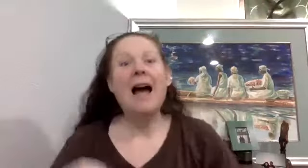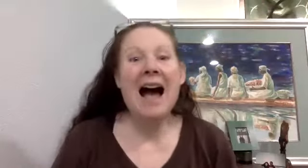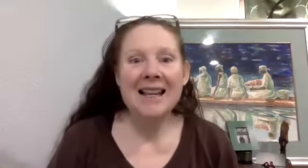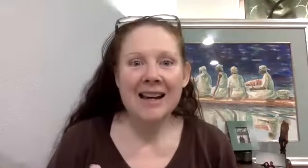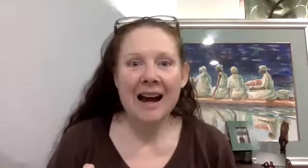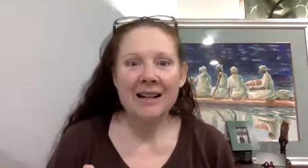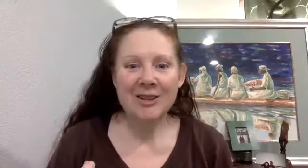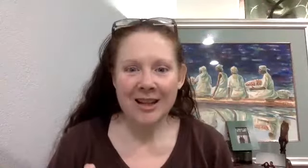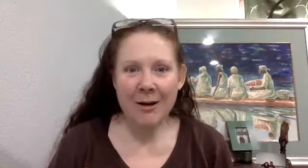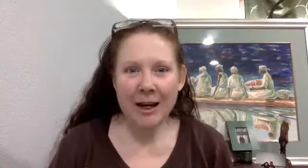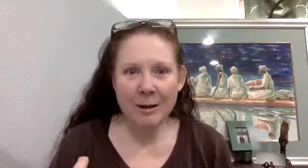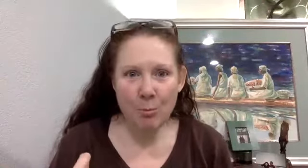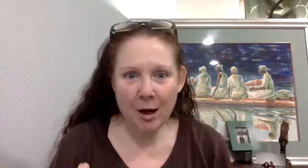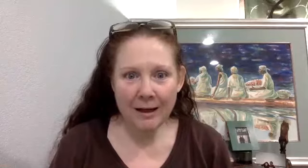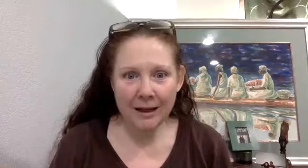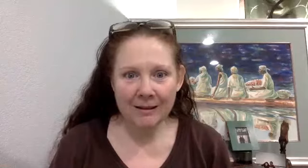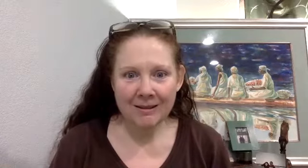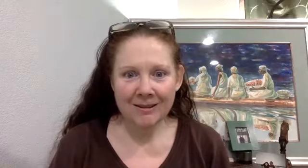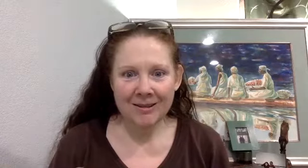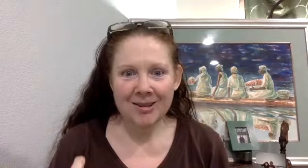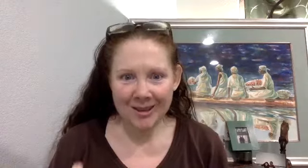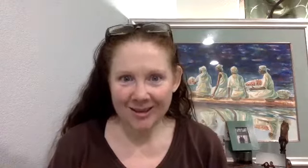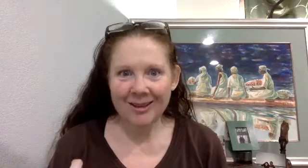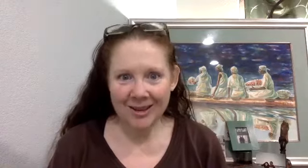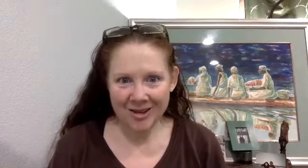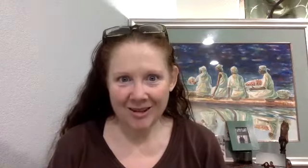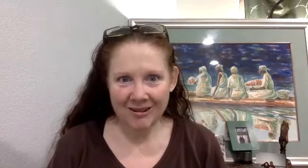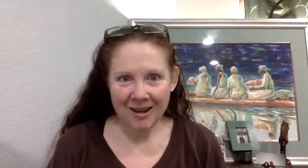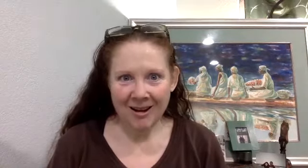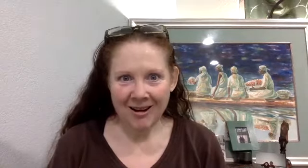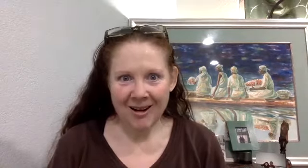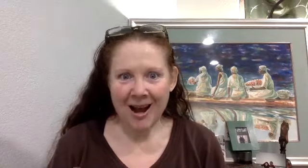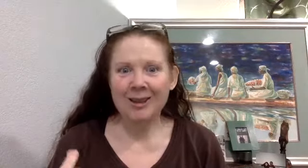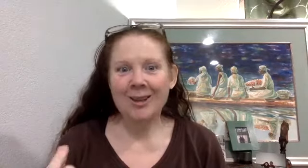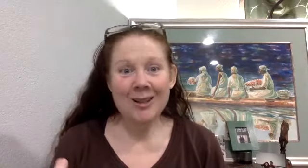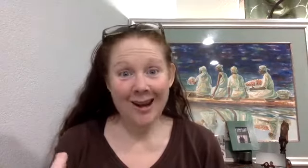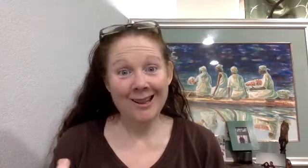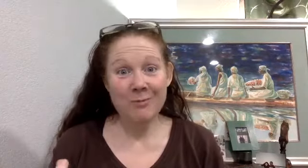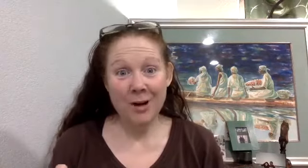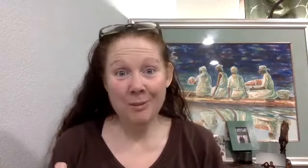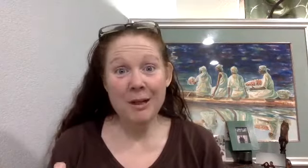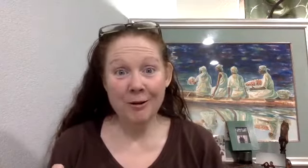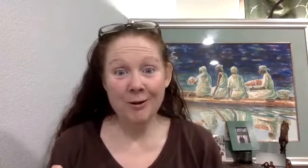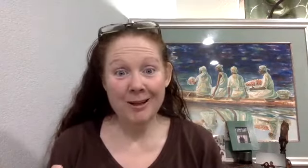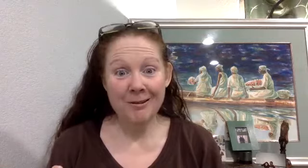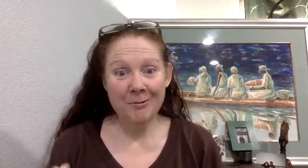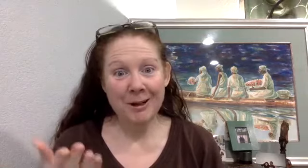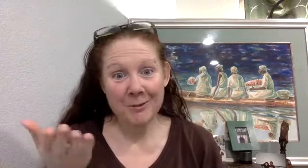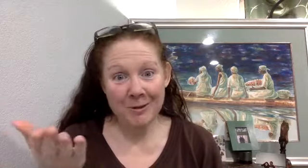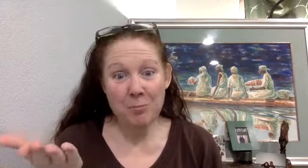Okay. Do you see how I can embody dyskinesia? I learned it kind of like Bob De Niro did when he was in that